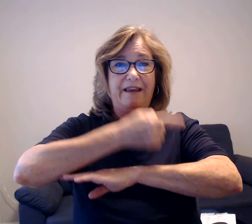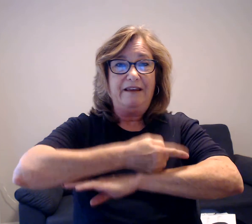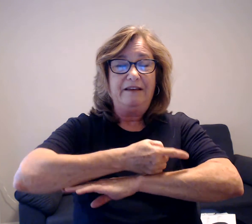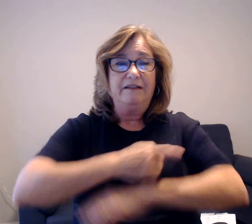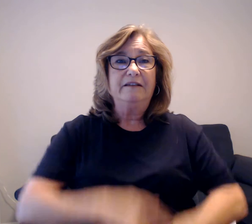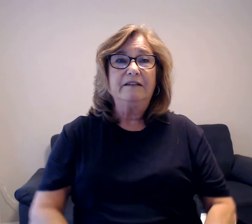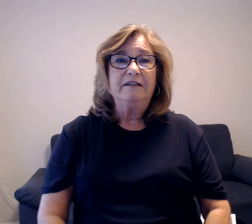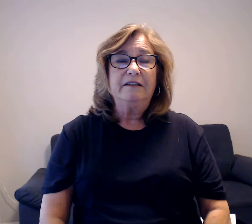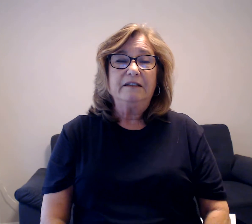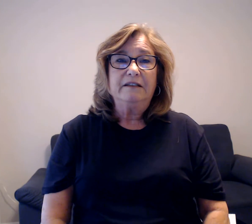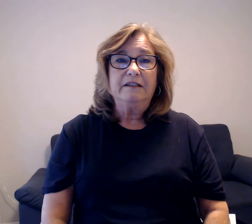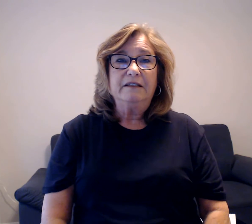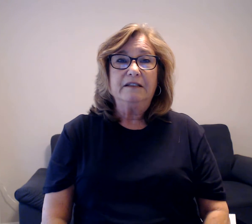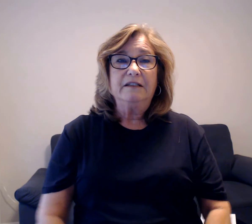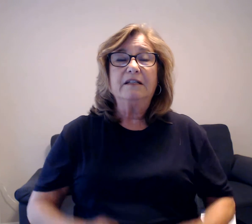Number 6.